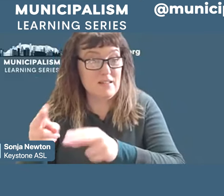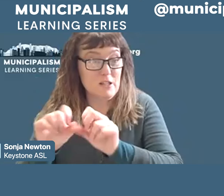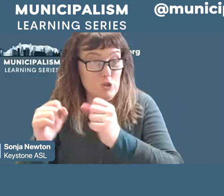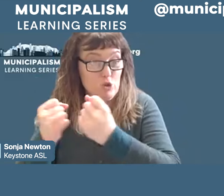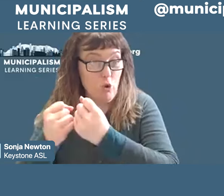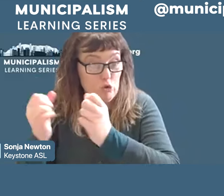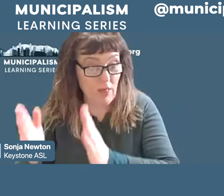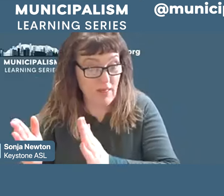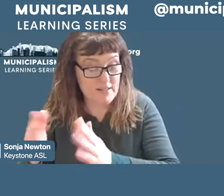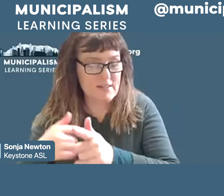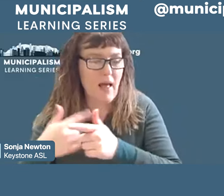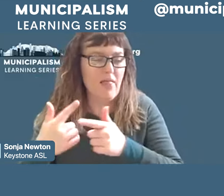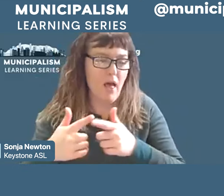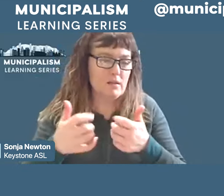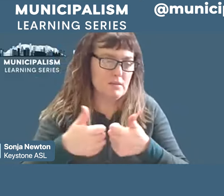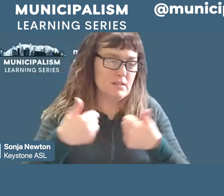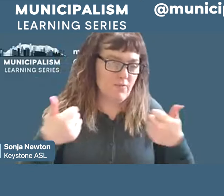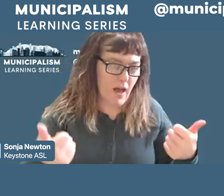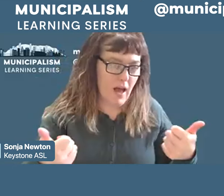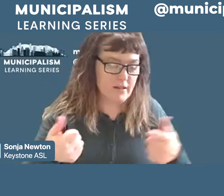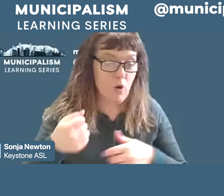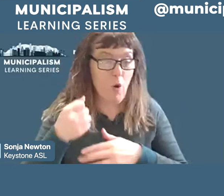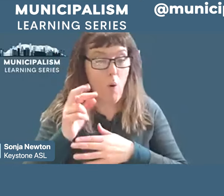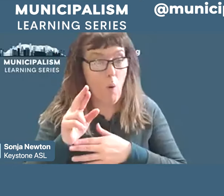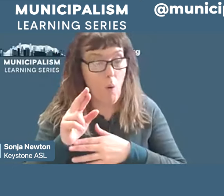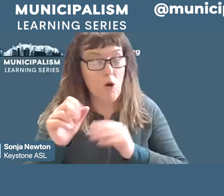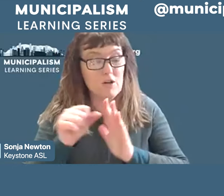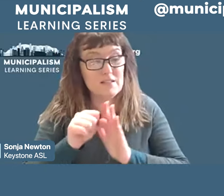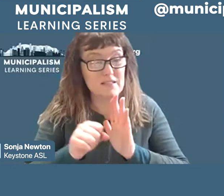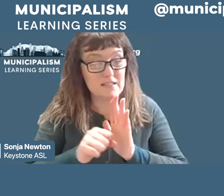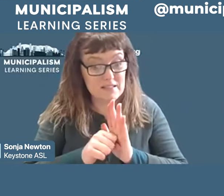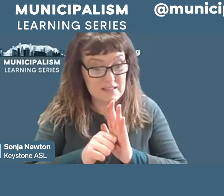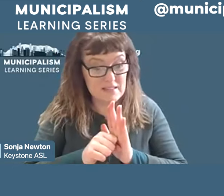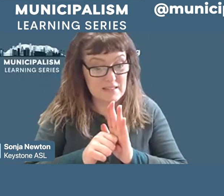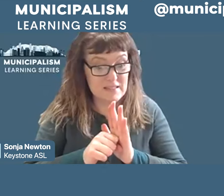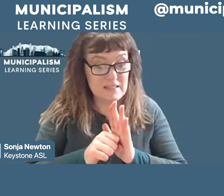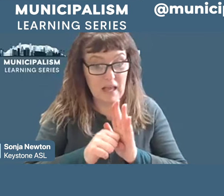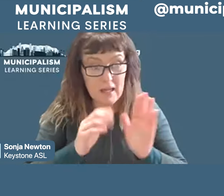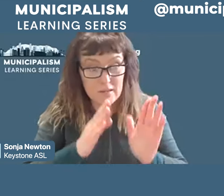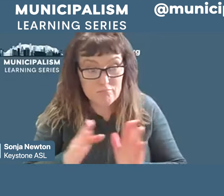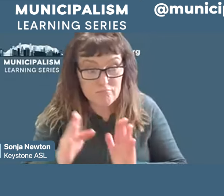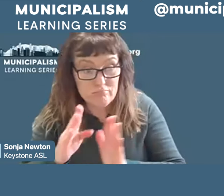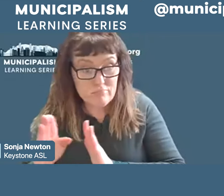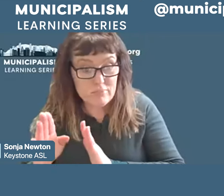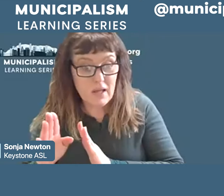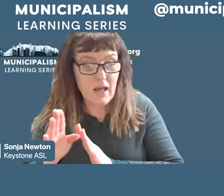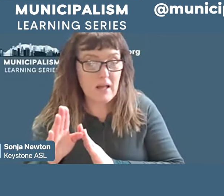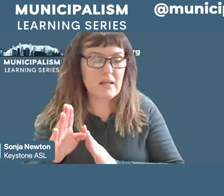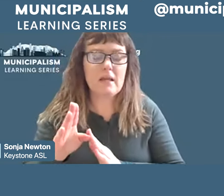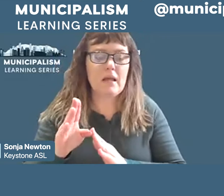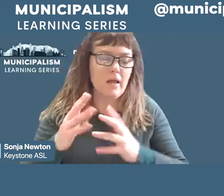Or these governments were undermined by state preemption, something we face in spades today.